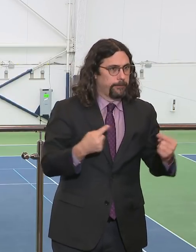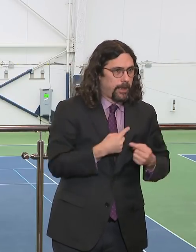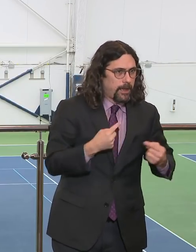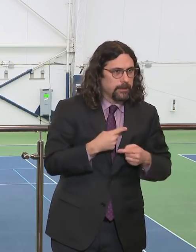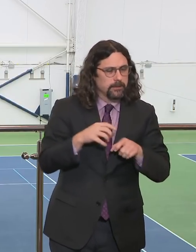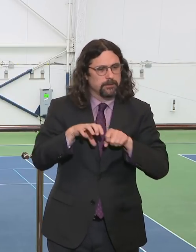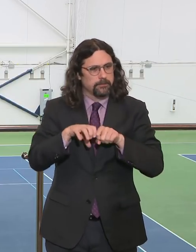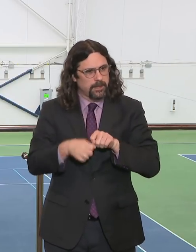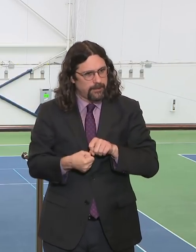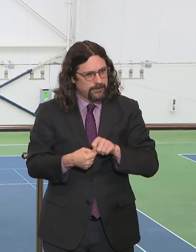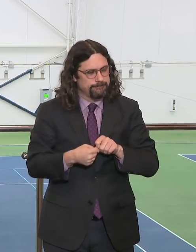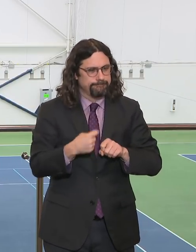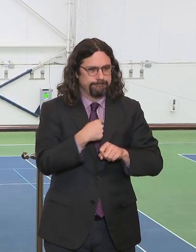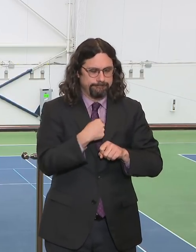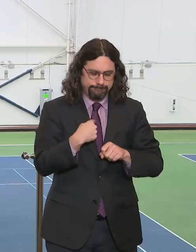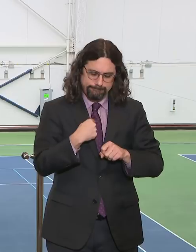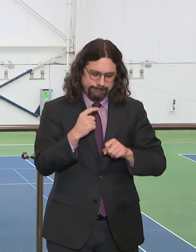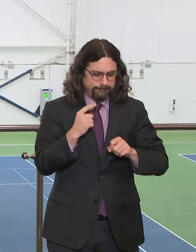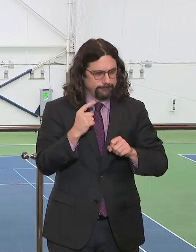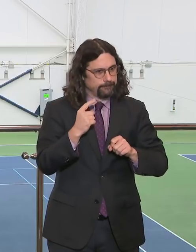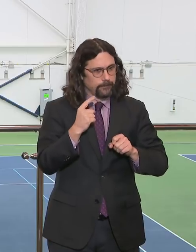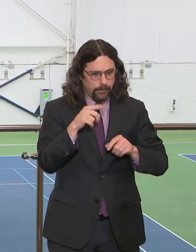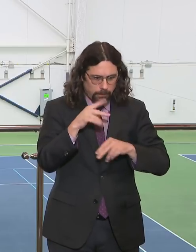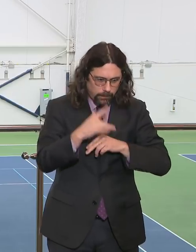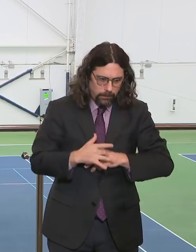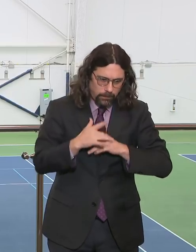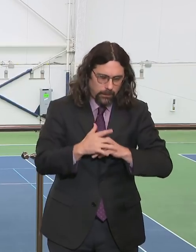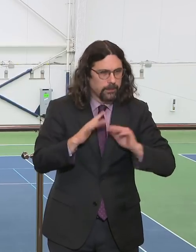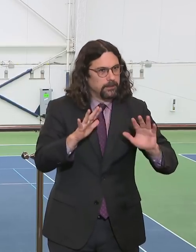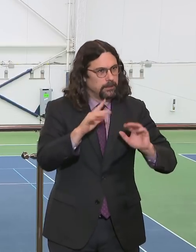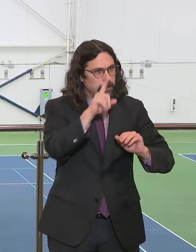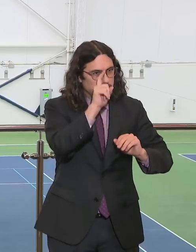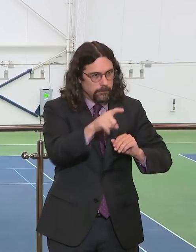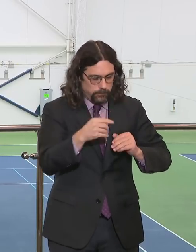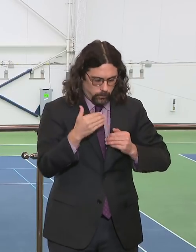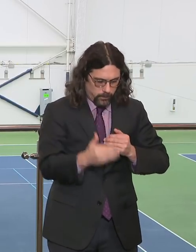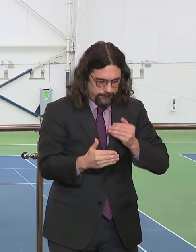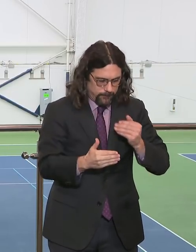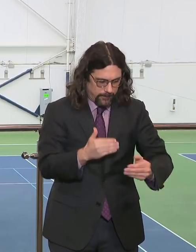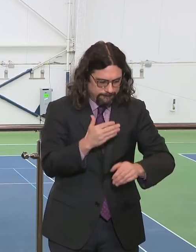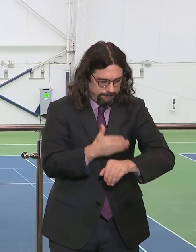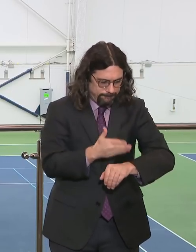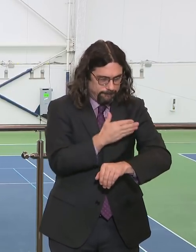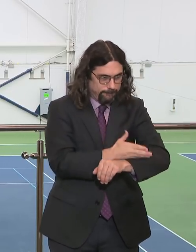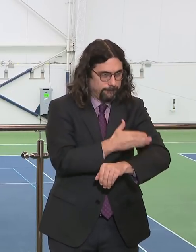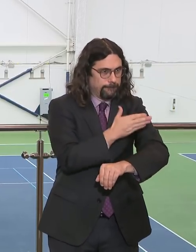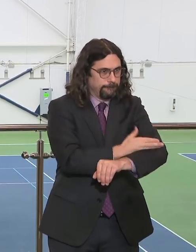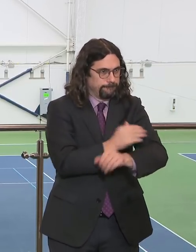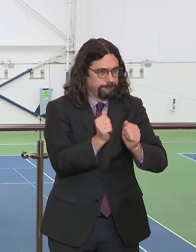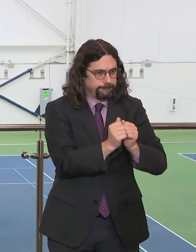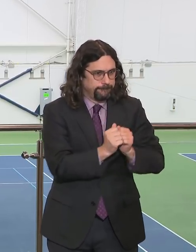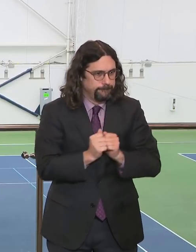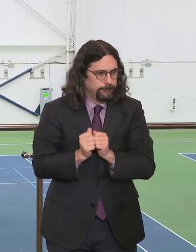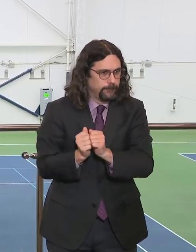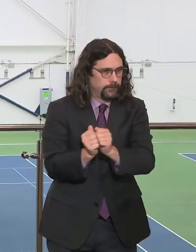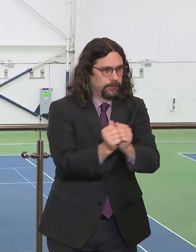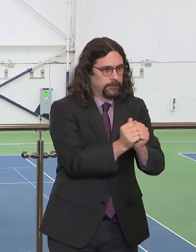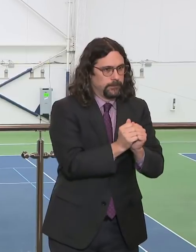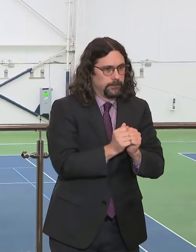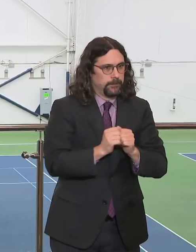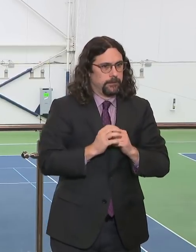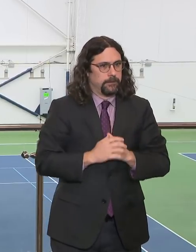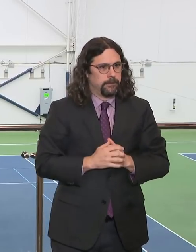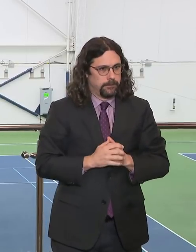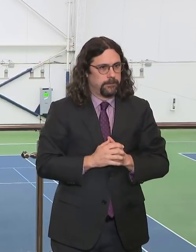I've unfortunately have to liken this to a war. That's what soldiers have to do in a war. We have to find a way to mourn